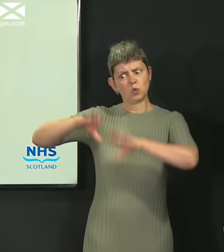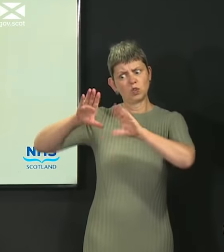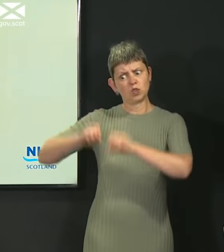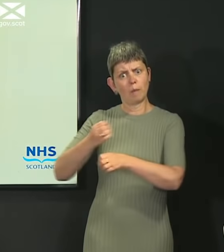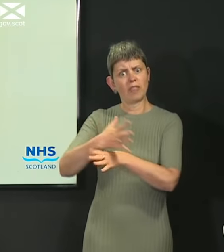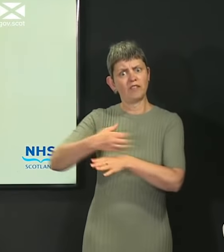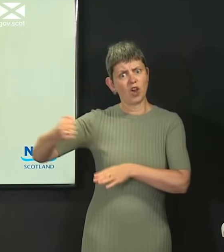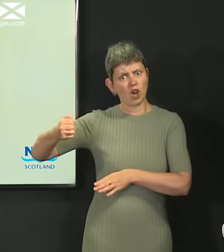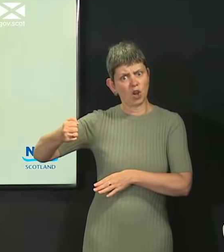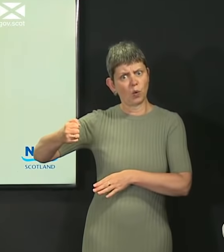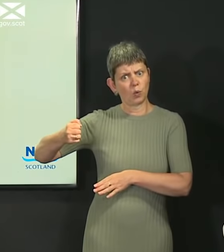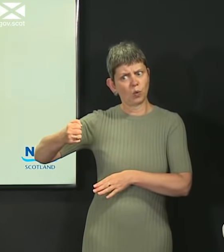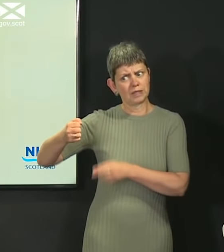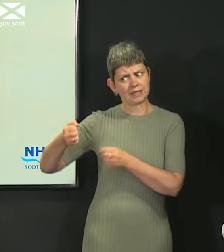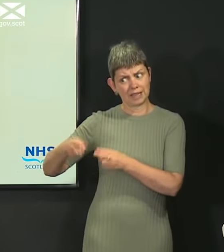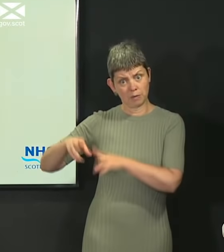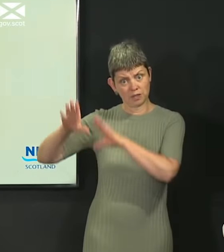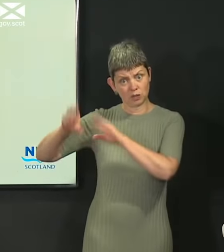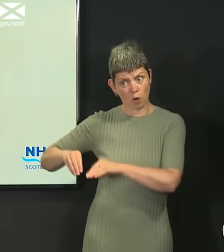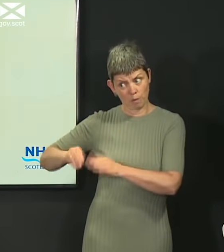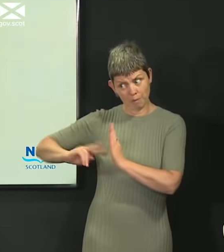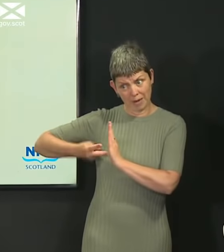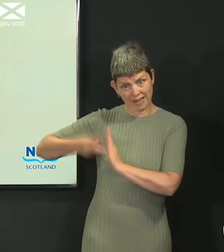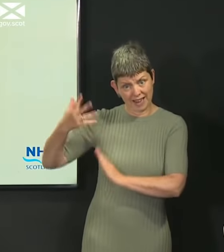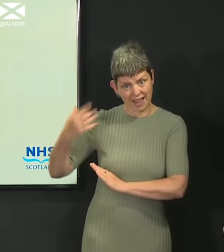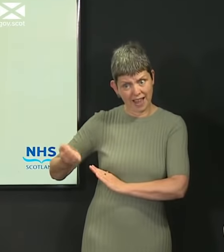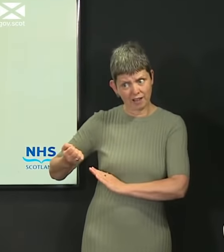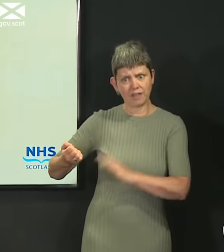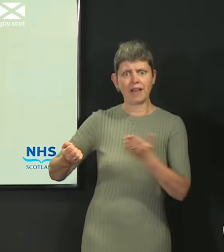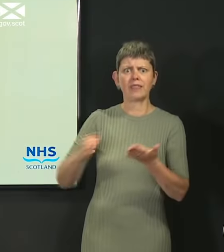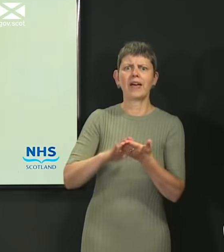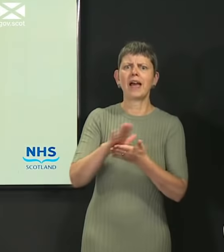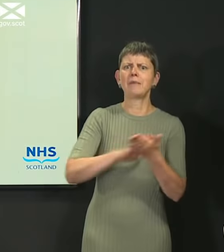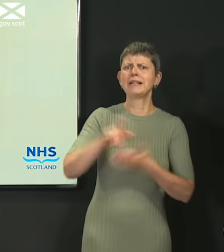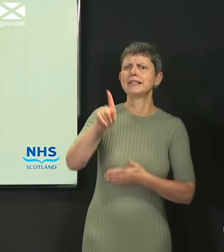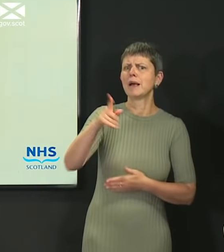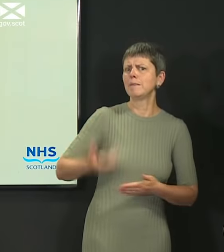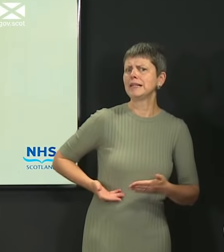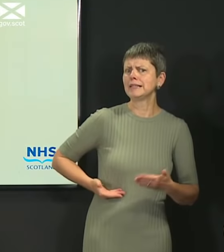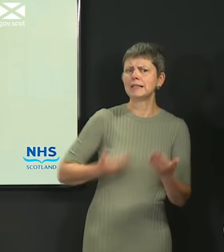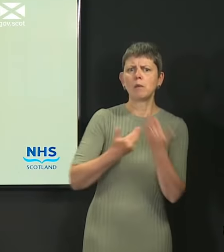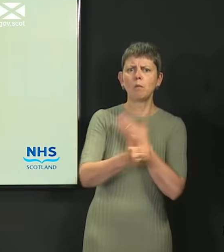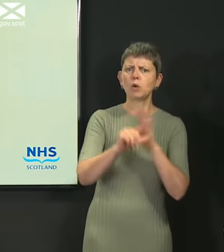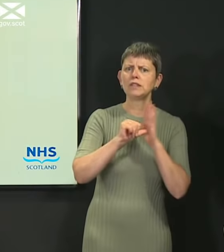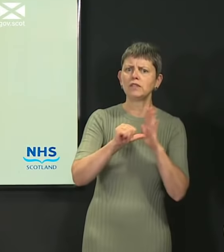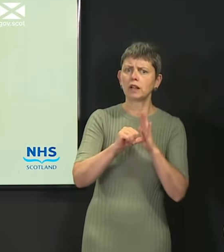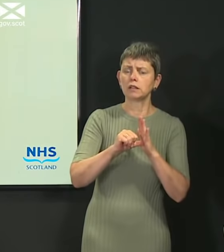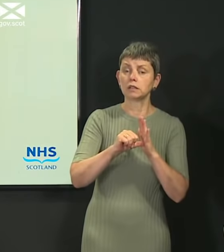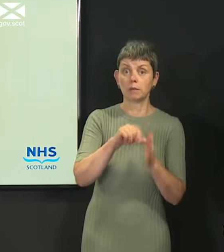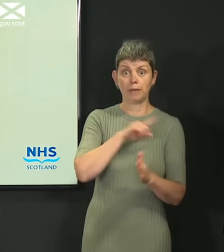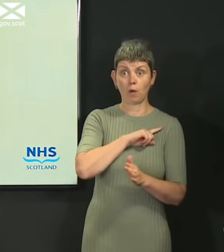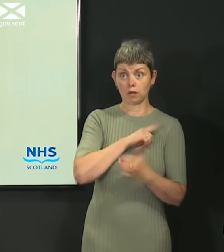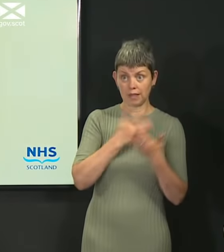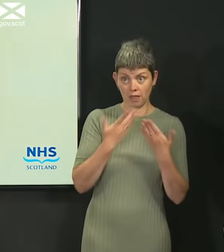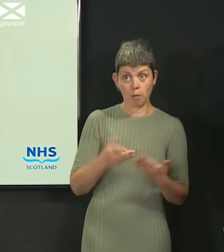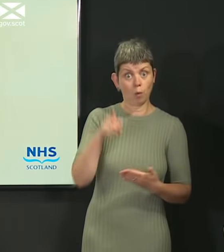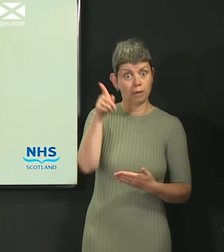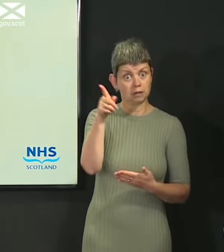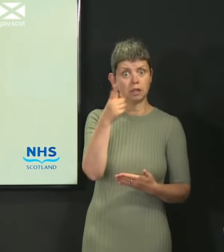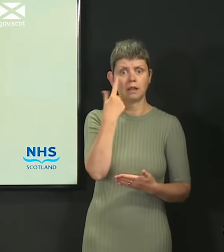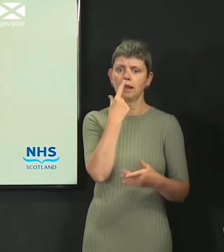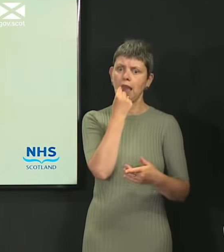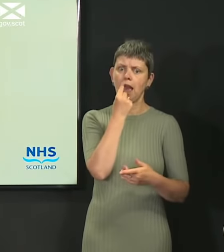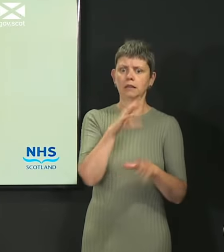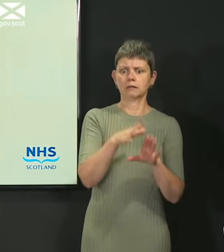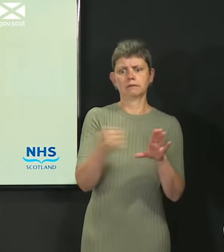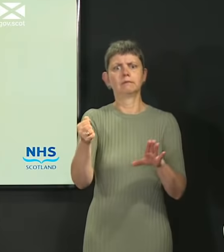then it will be financially harder for businesses and employees to do what they have done this week and put the greater good and the importance